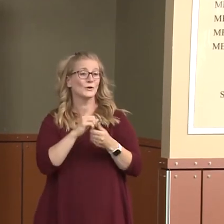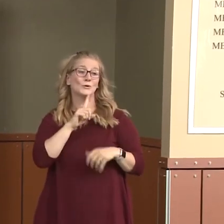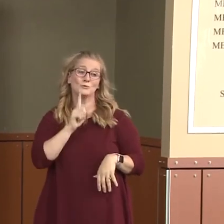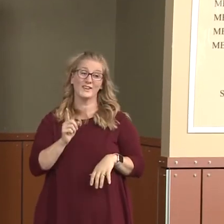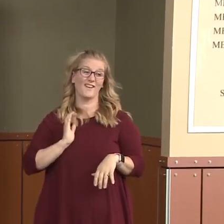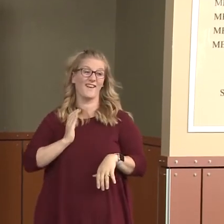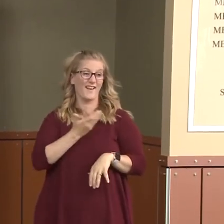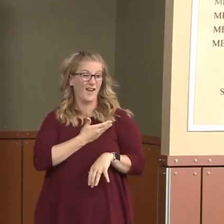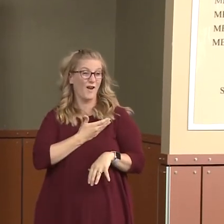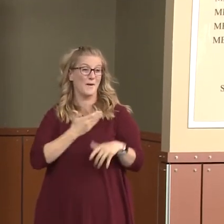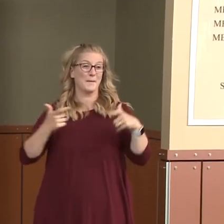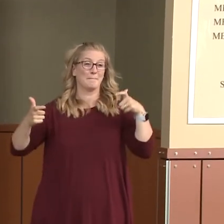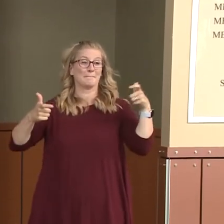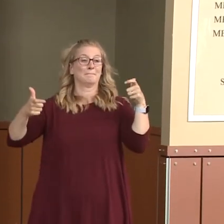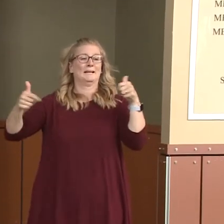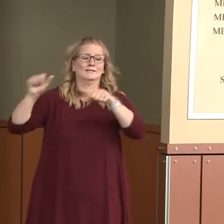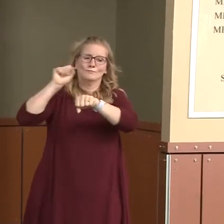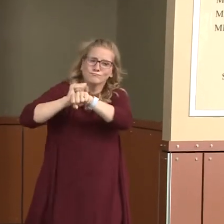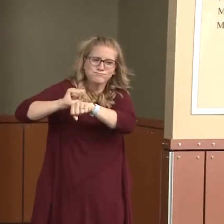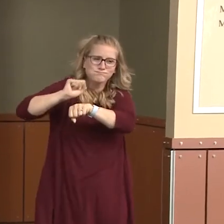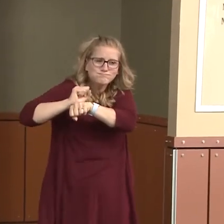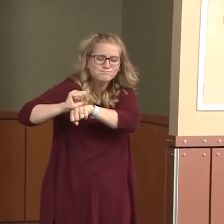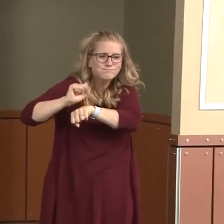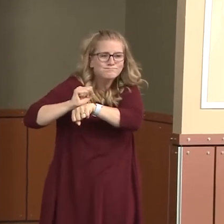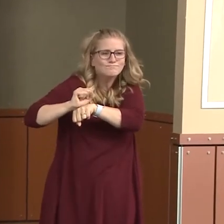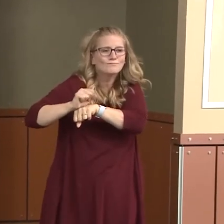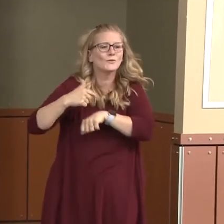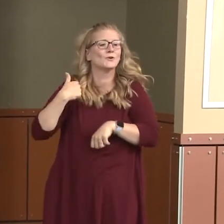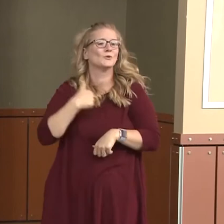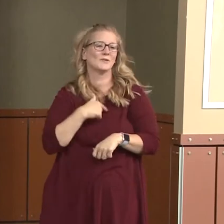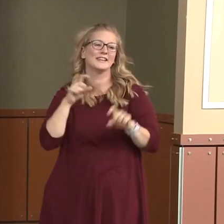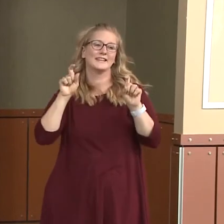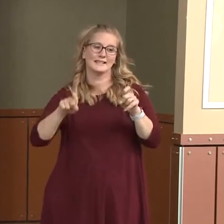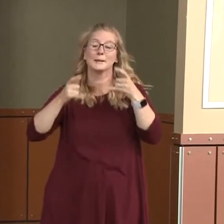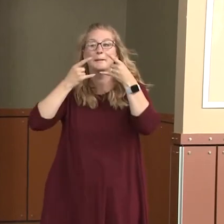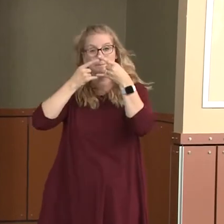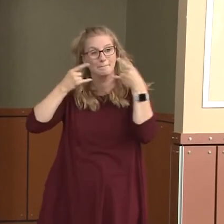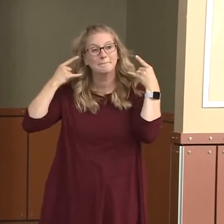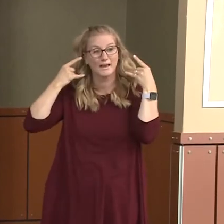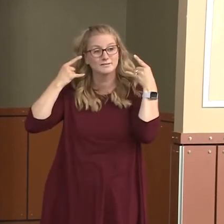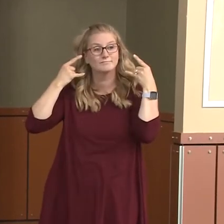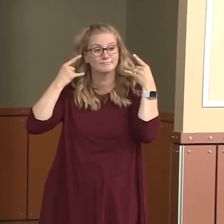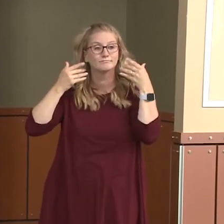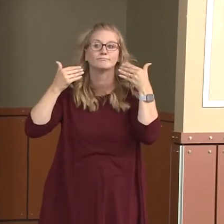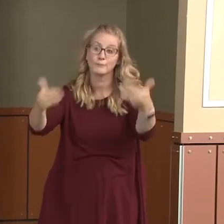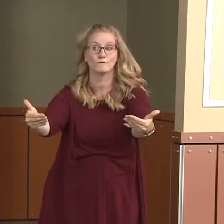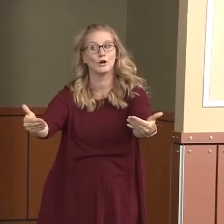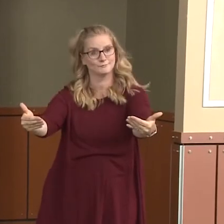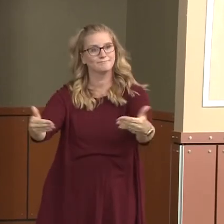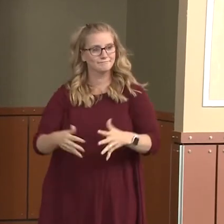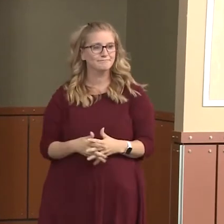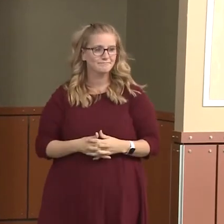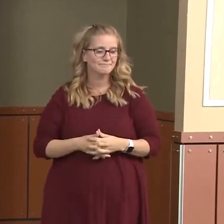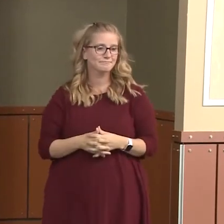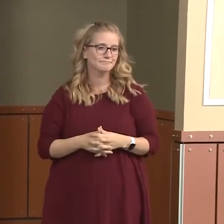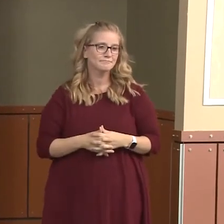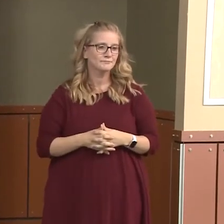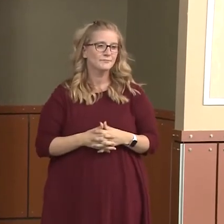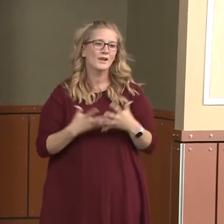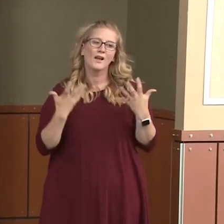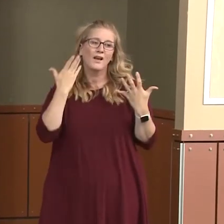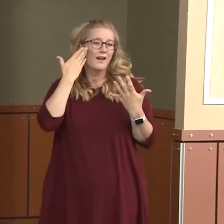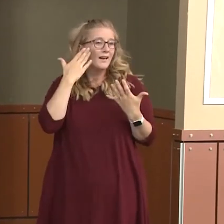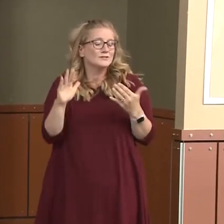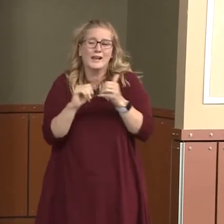is we need masks on to move on. I don't know how to put it any plainer than that.